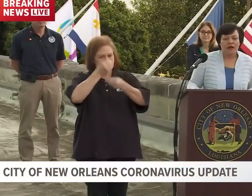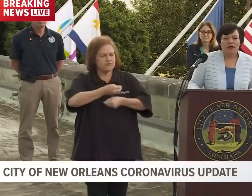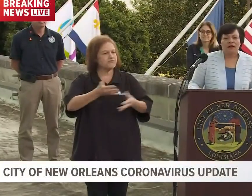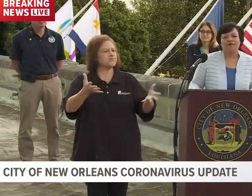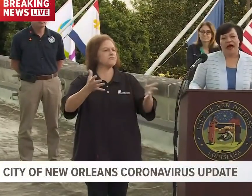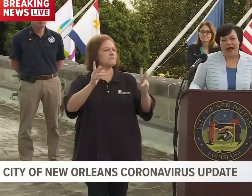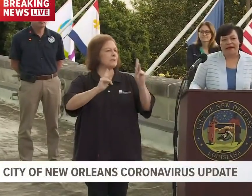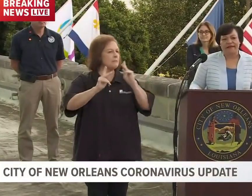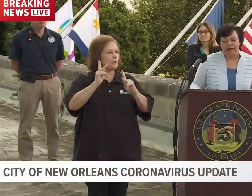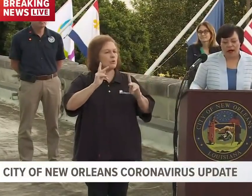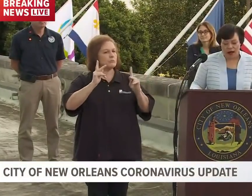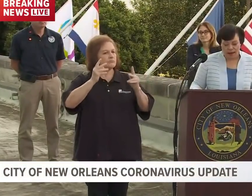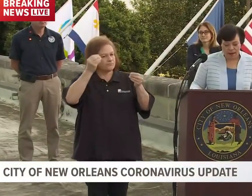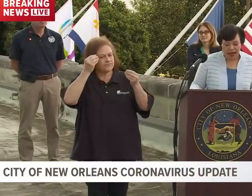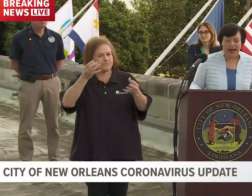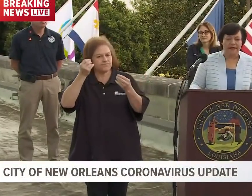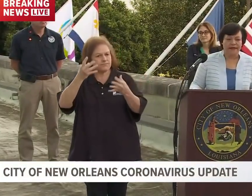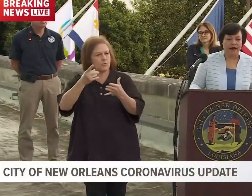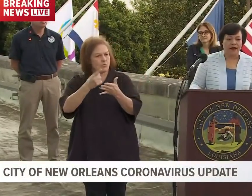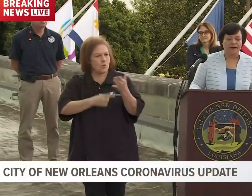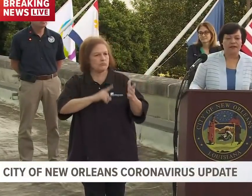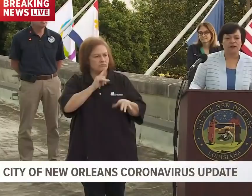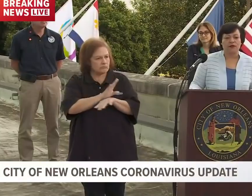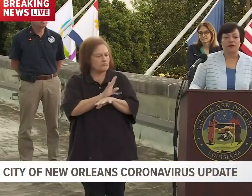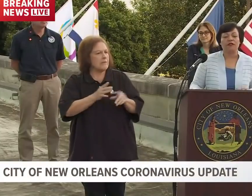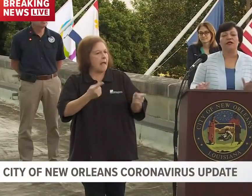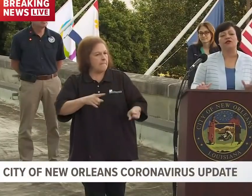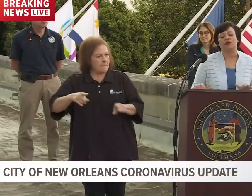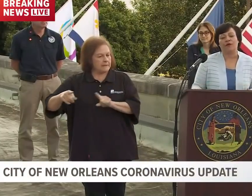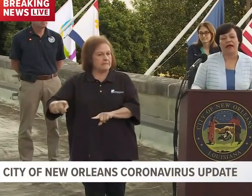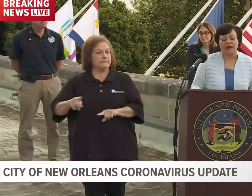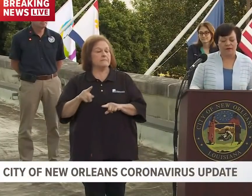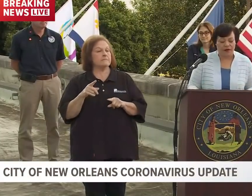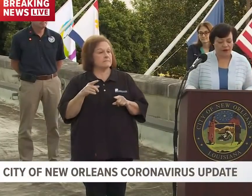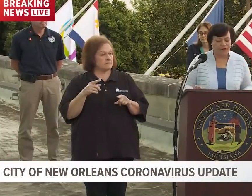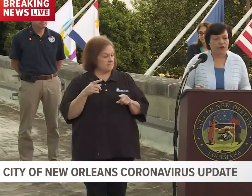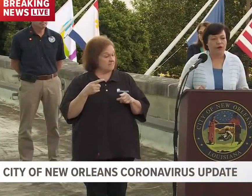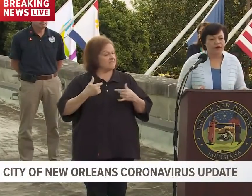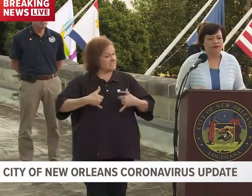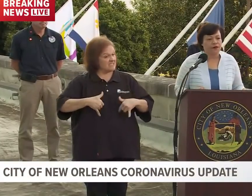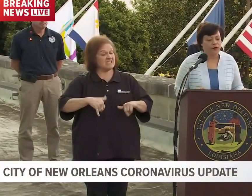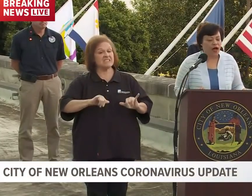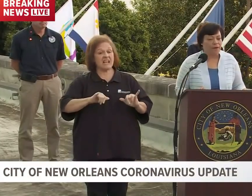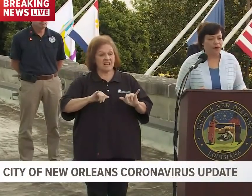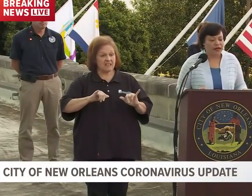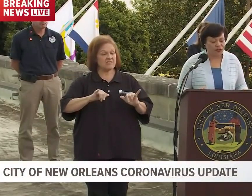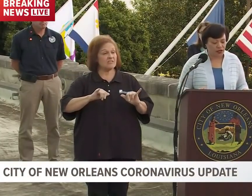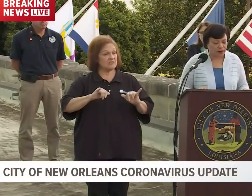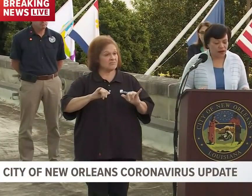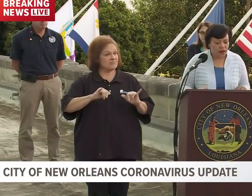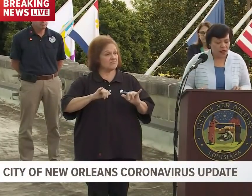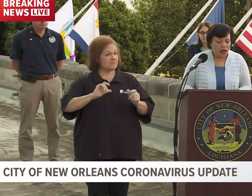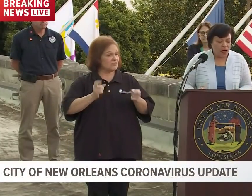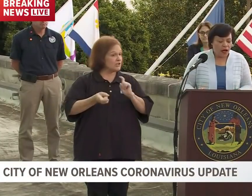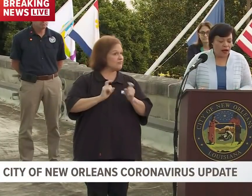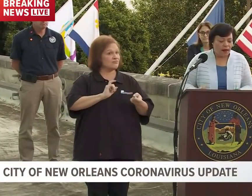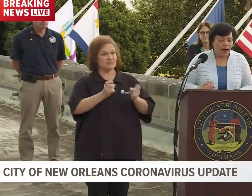the facts as this continues to remain a very fluid, fluid operation.